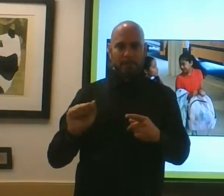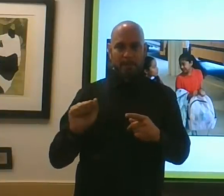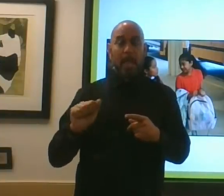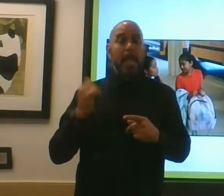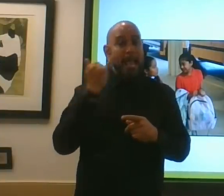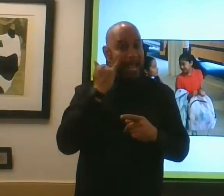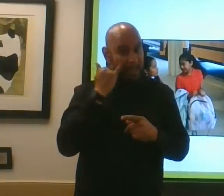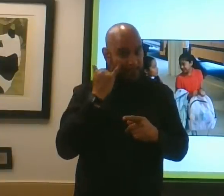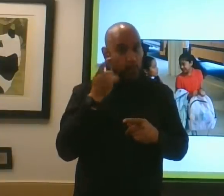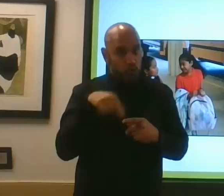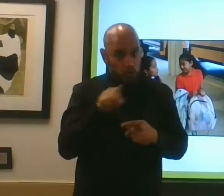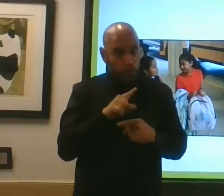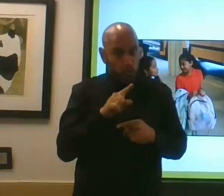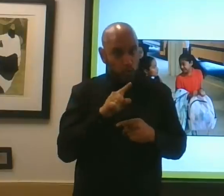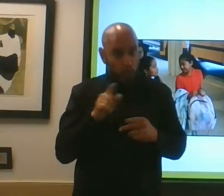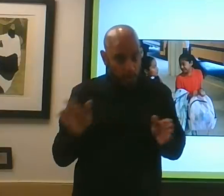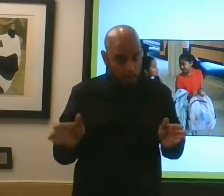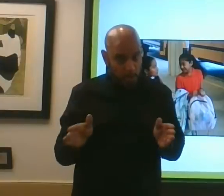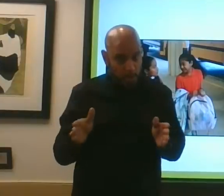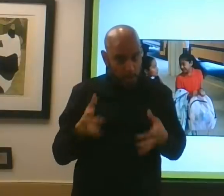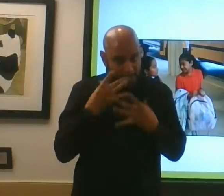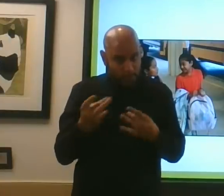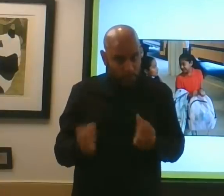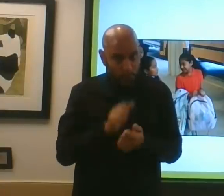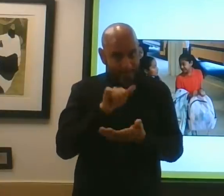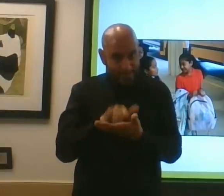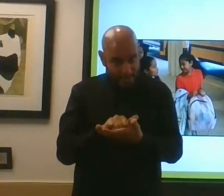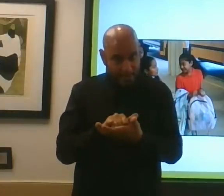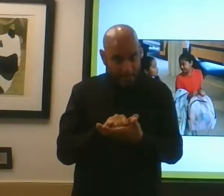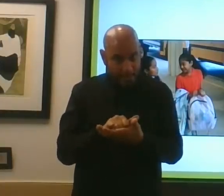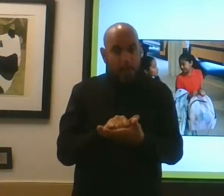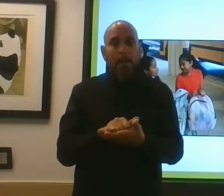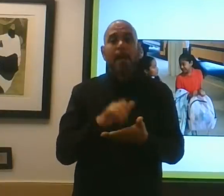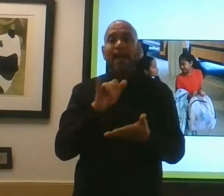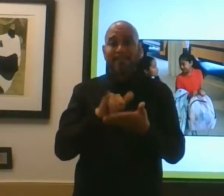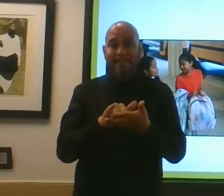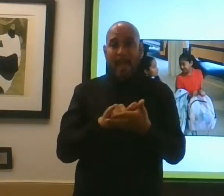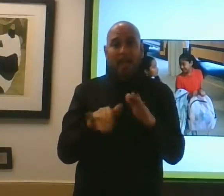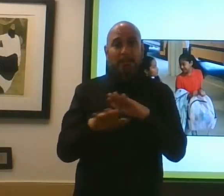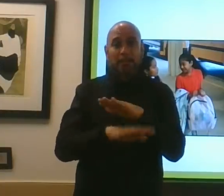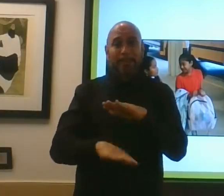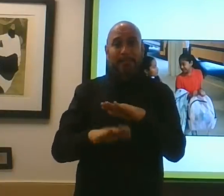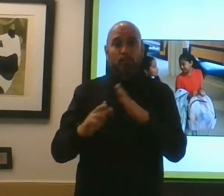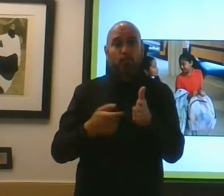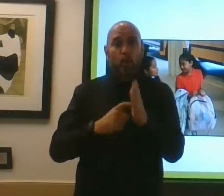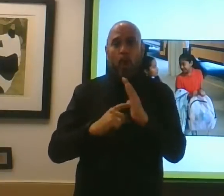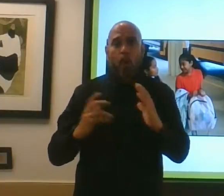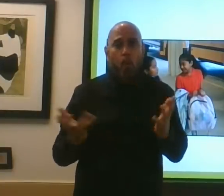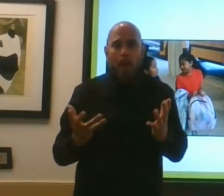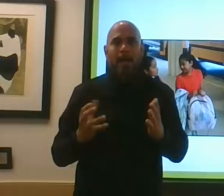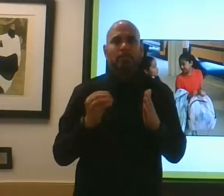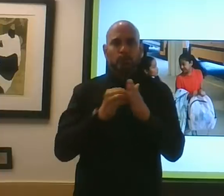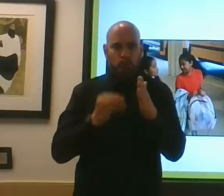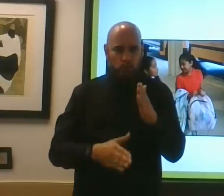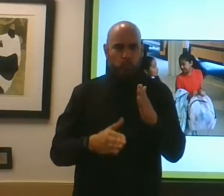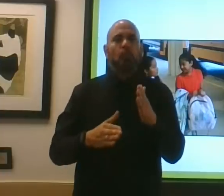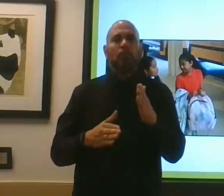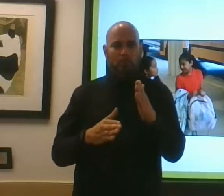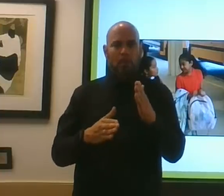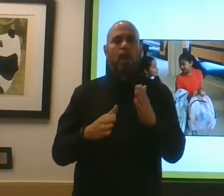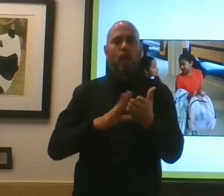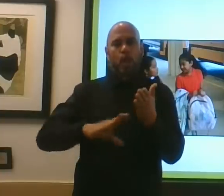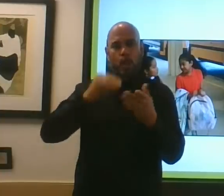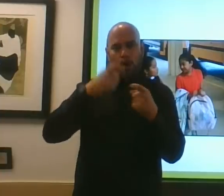interested in that academy, that academy basically will require your student to learn from home